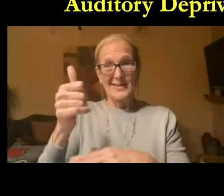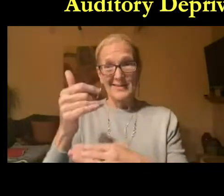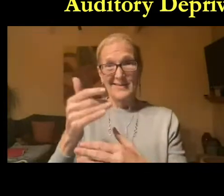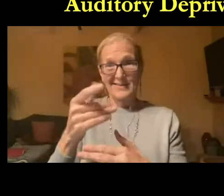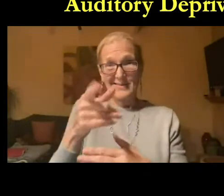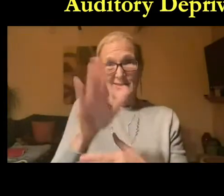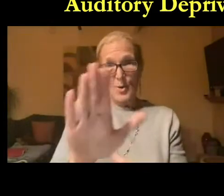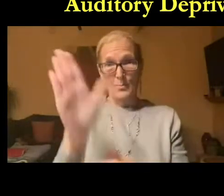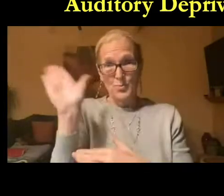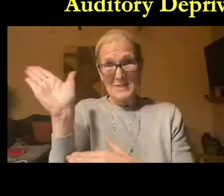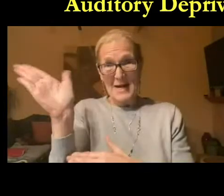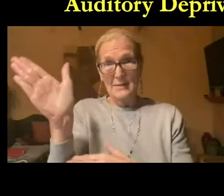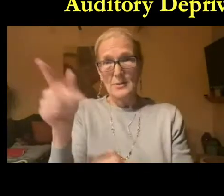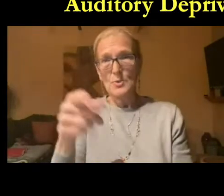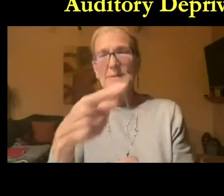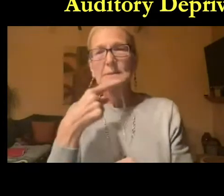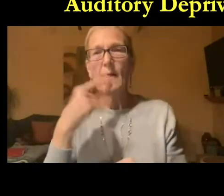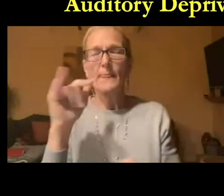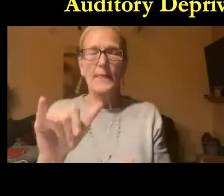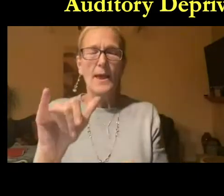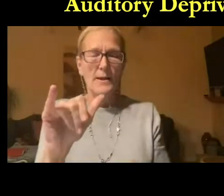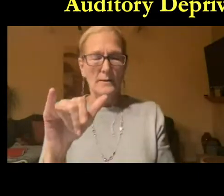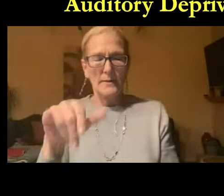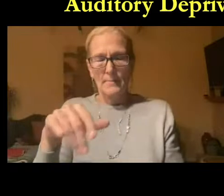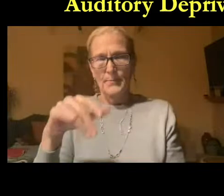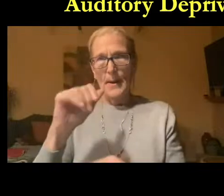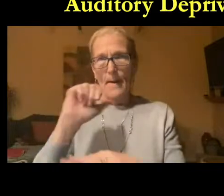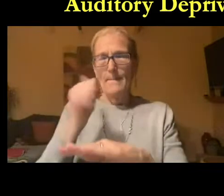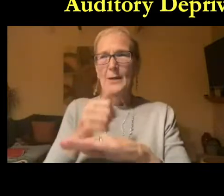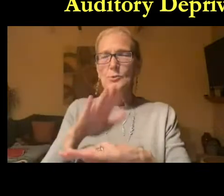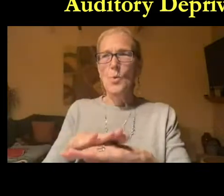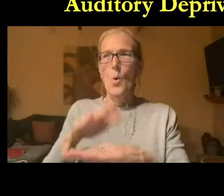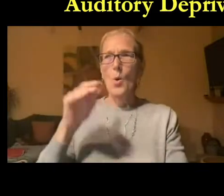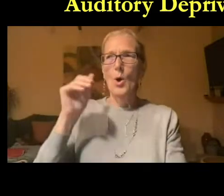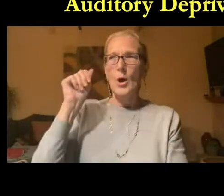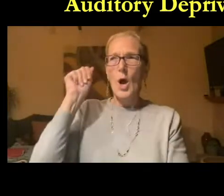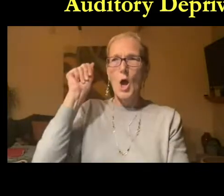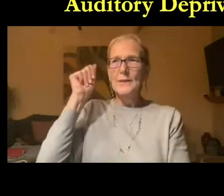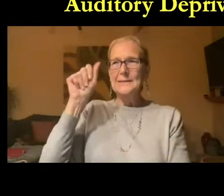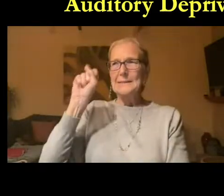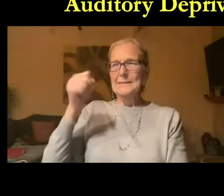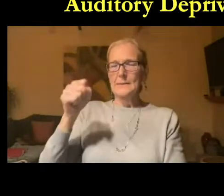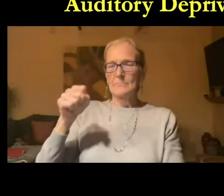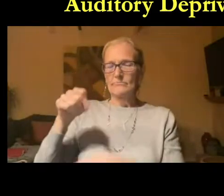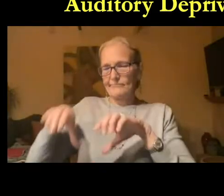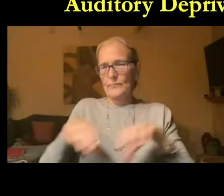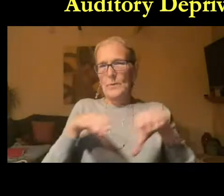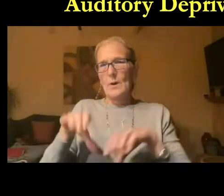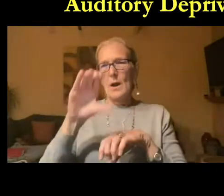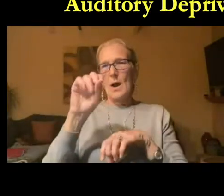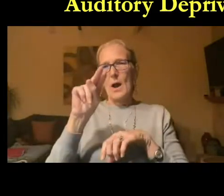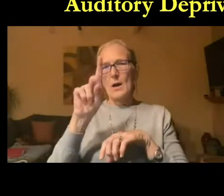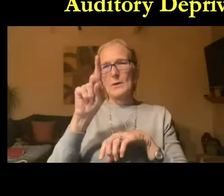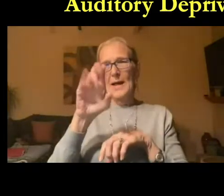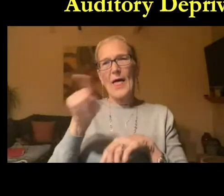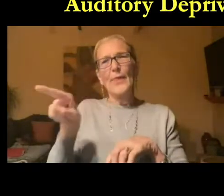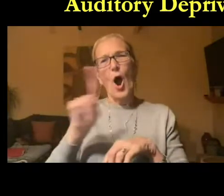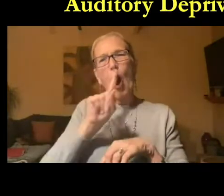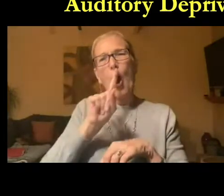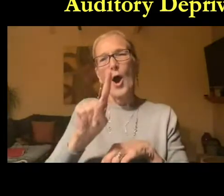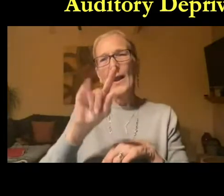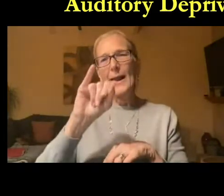marla speaking okay mallory earlier in your presentation you had mentioned